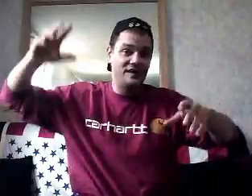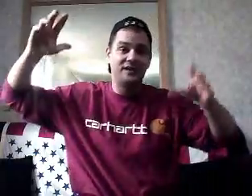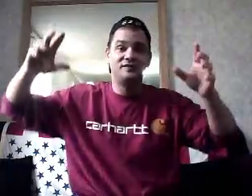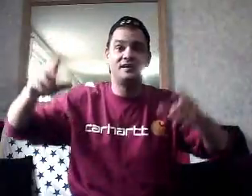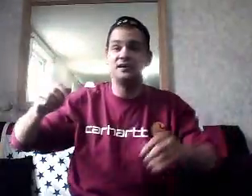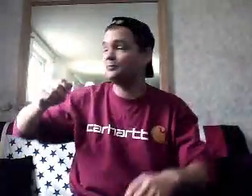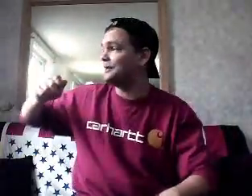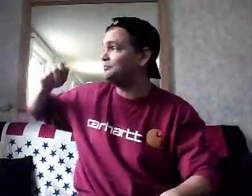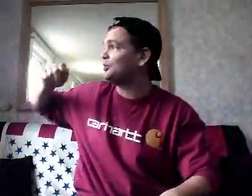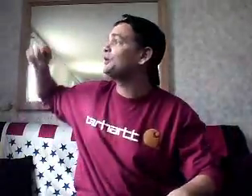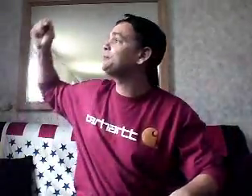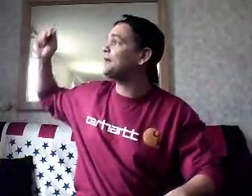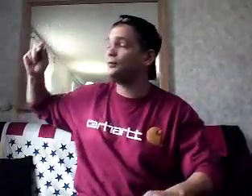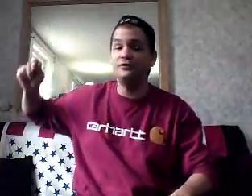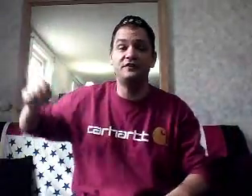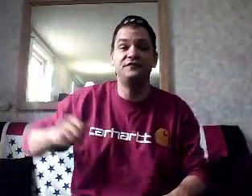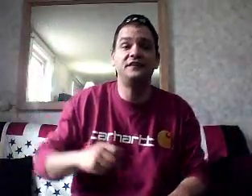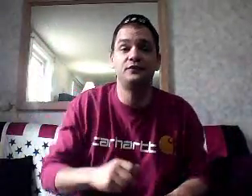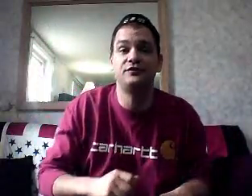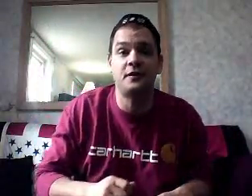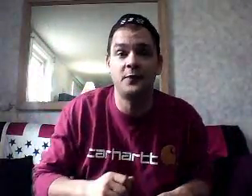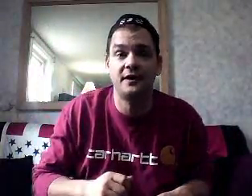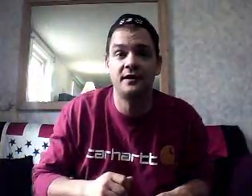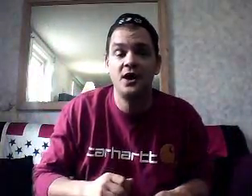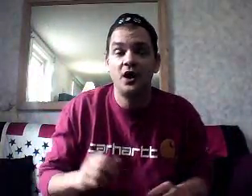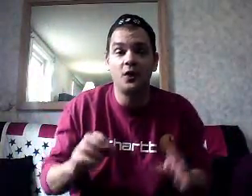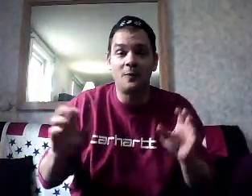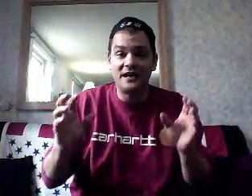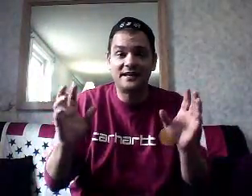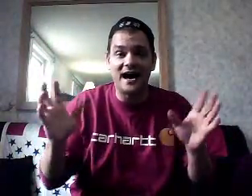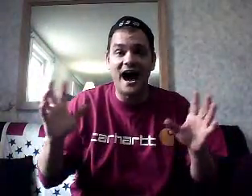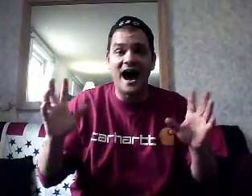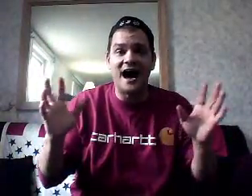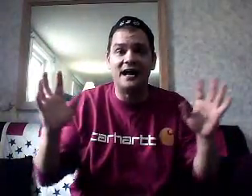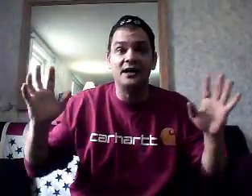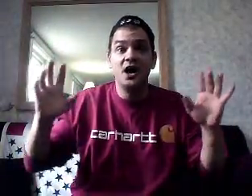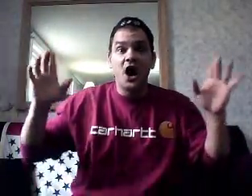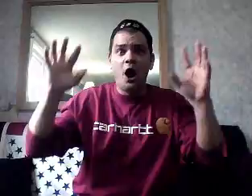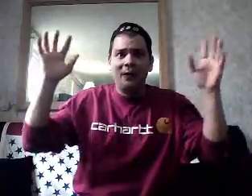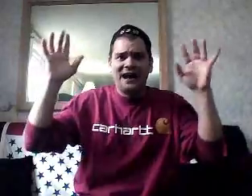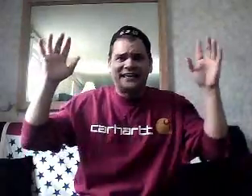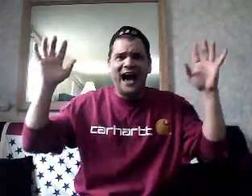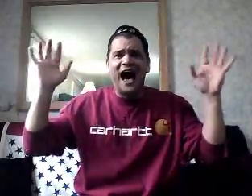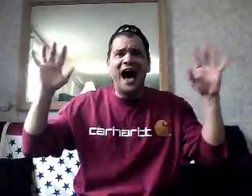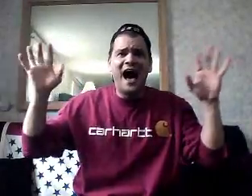know, dancing and blowing bubbles in a field somewhere? Oh, my God! Oh, my God!